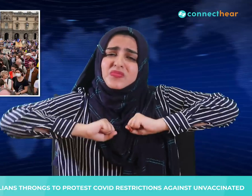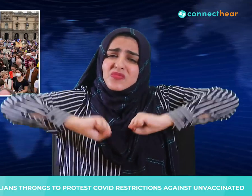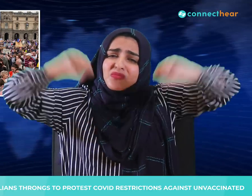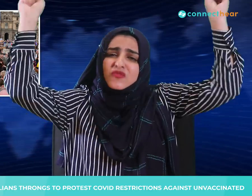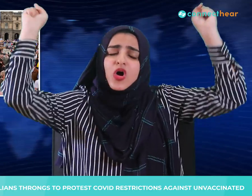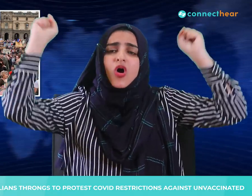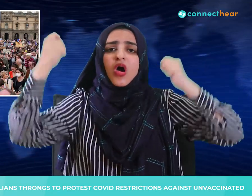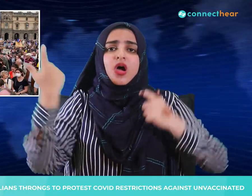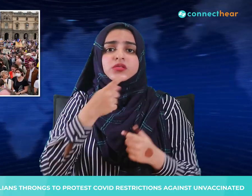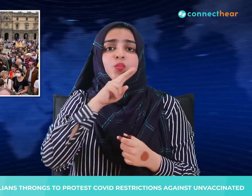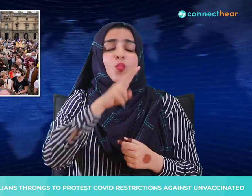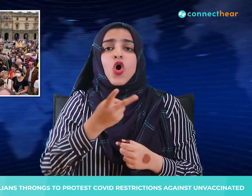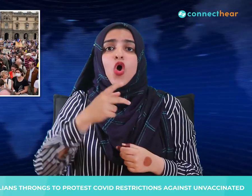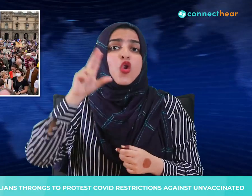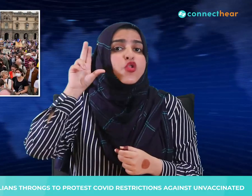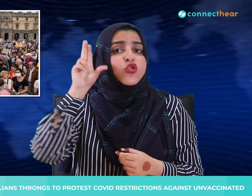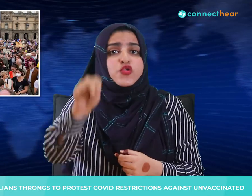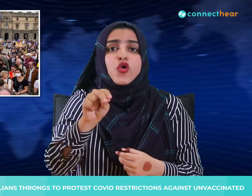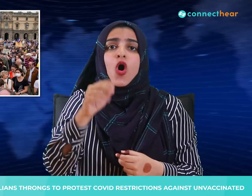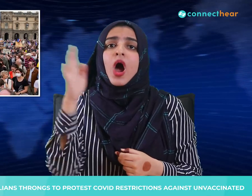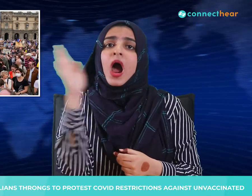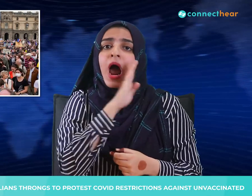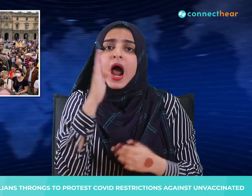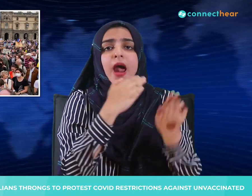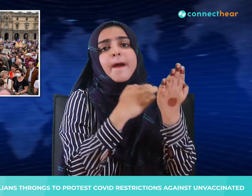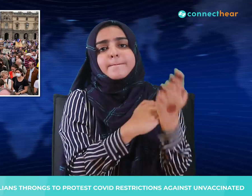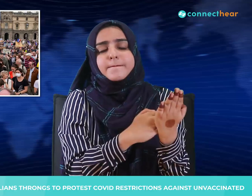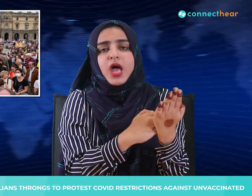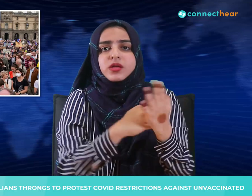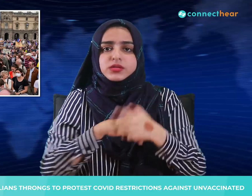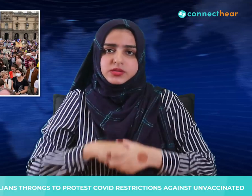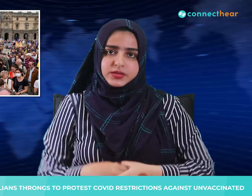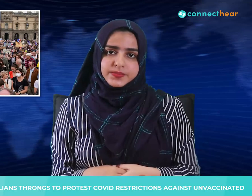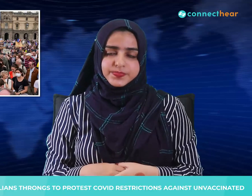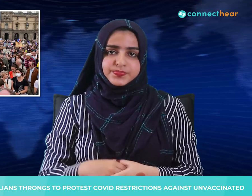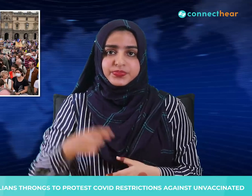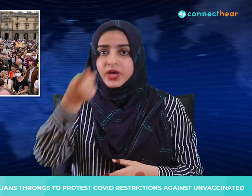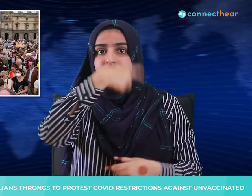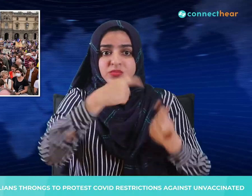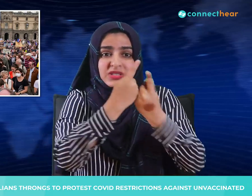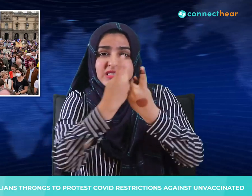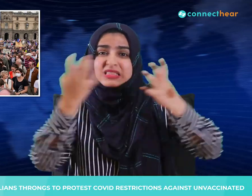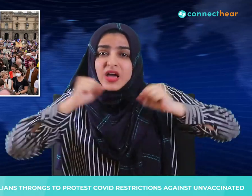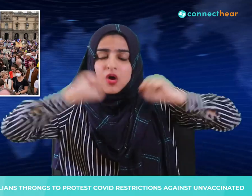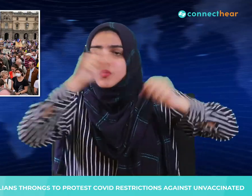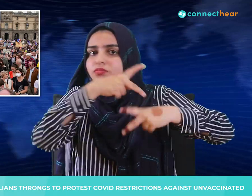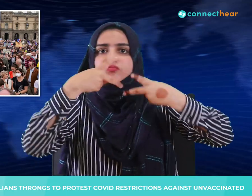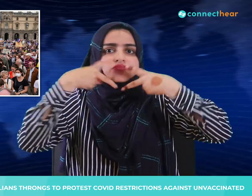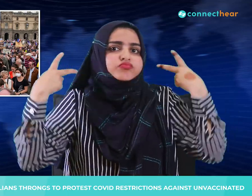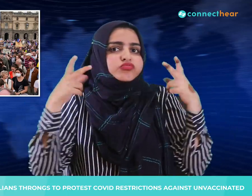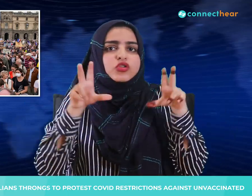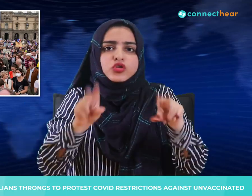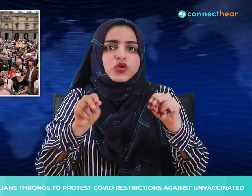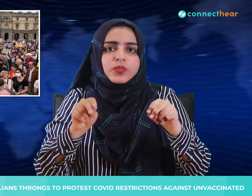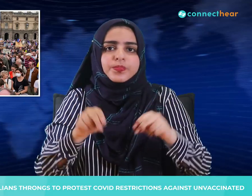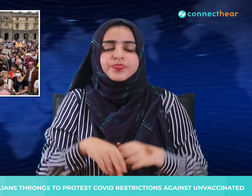in Milan shouted no green pass. The vast majority were not wearing masks. The green pass,